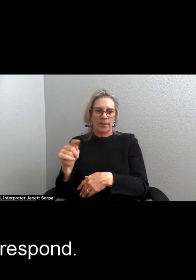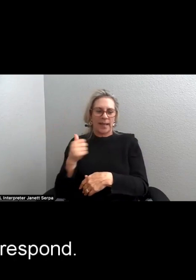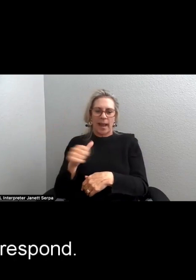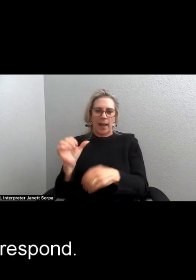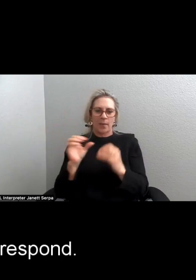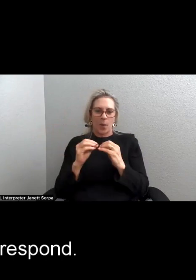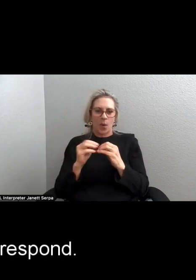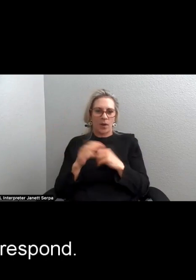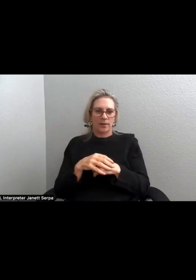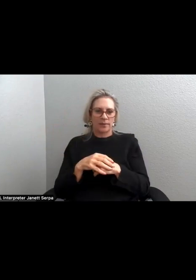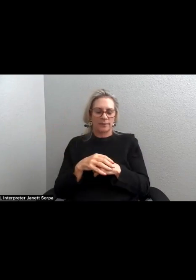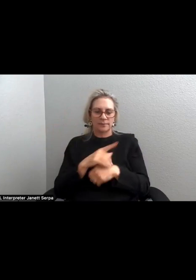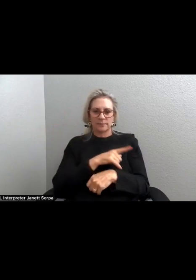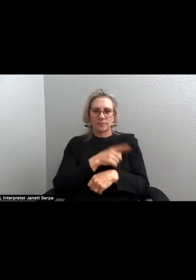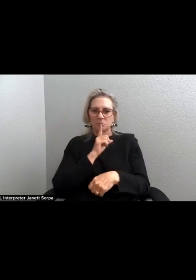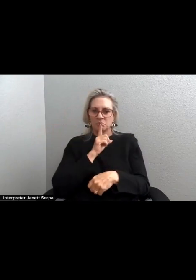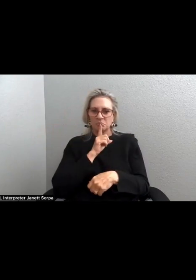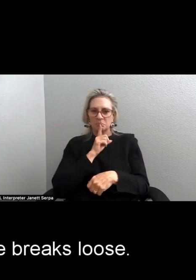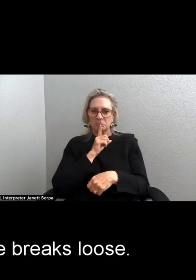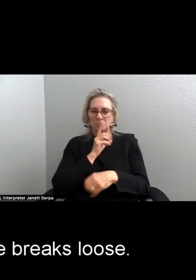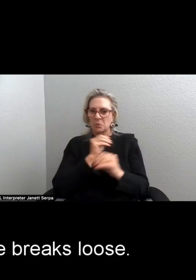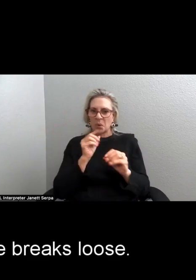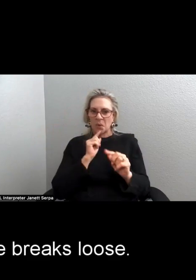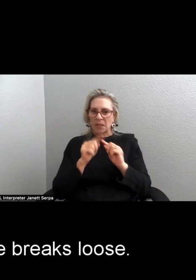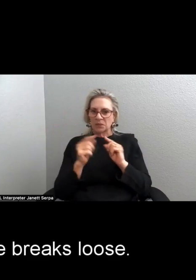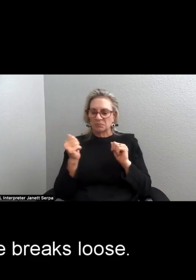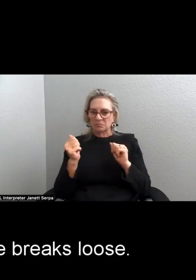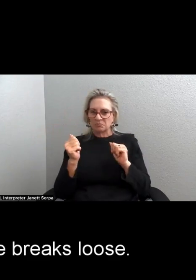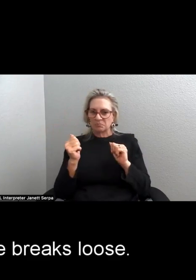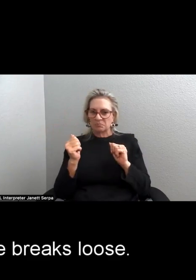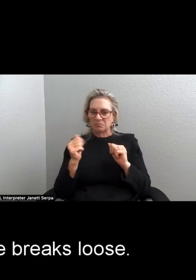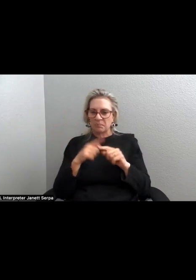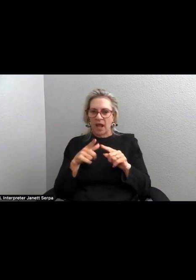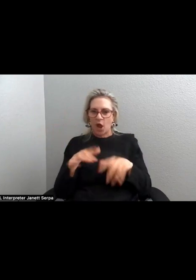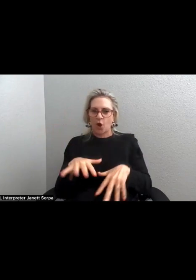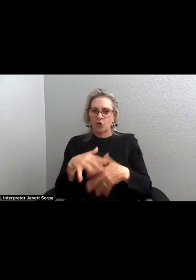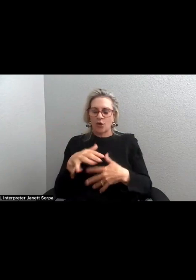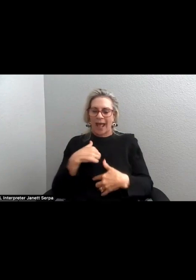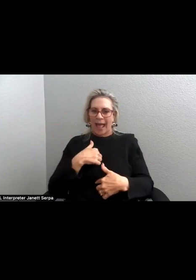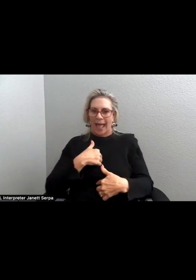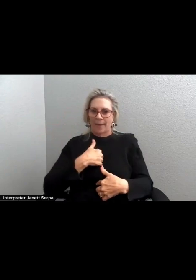You don't respond. A nervous giggle breaks loose.